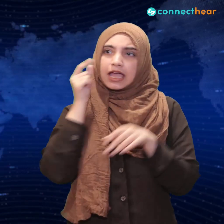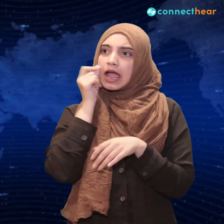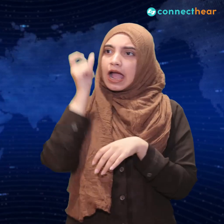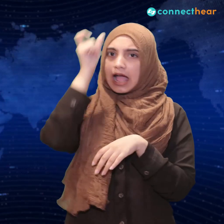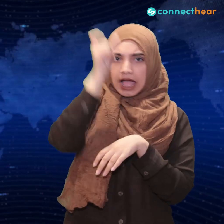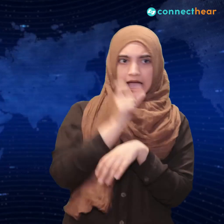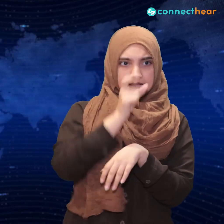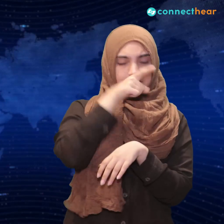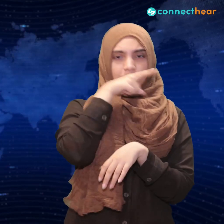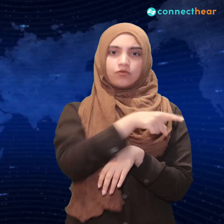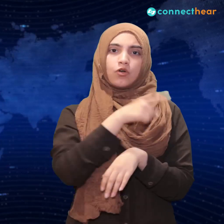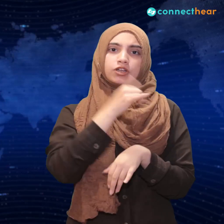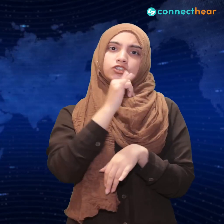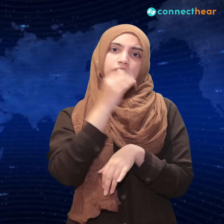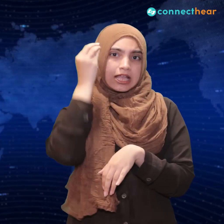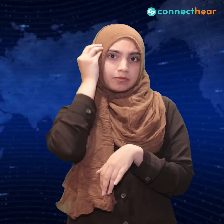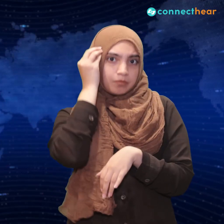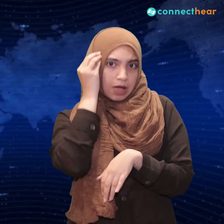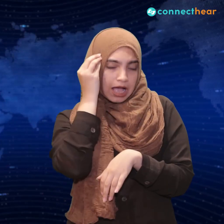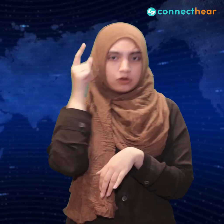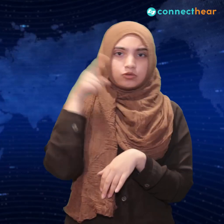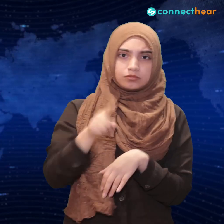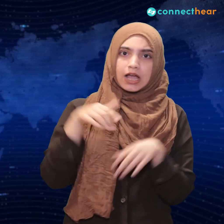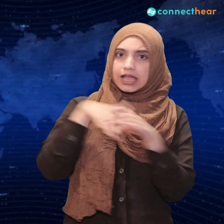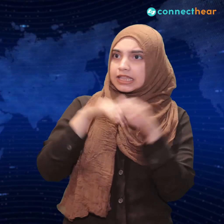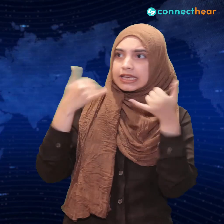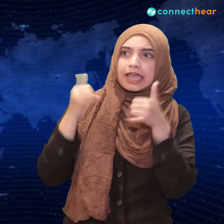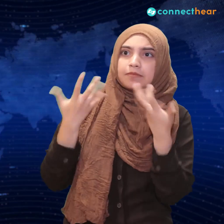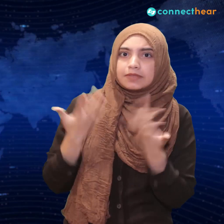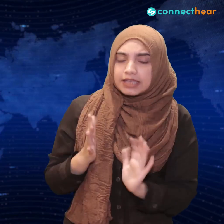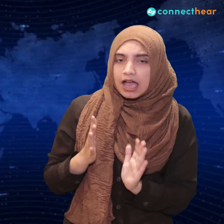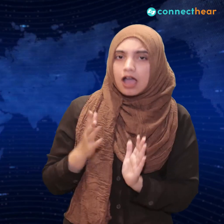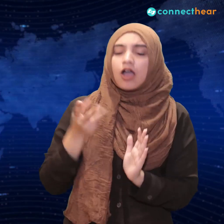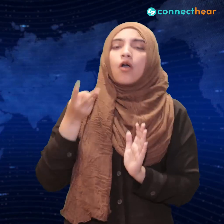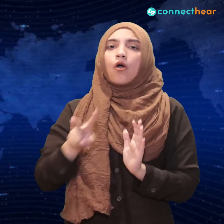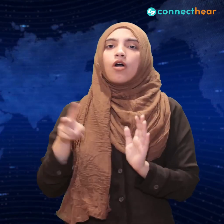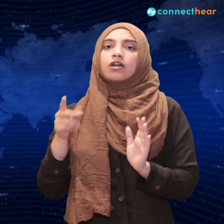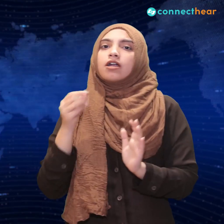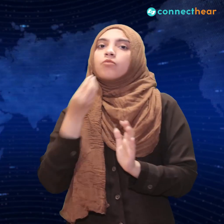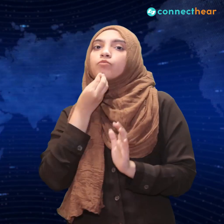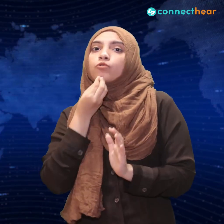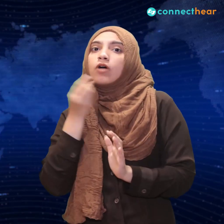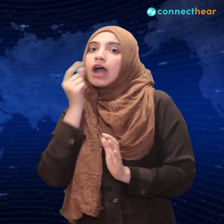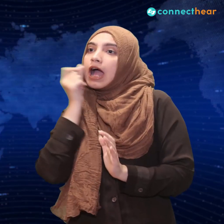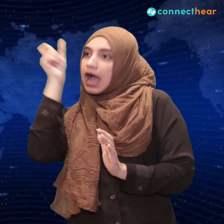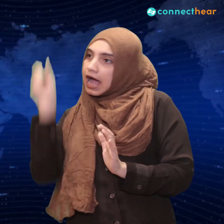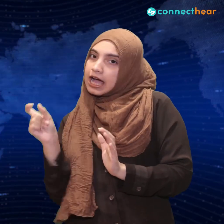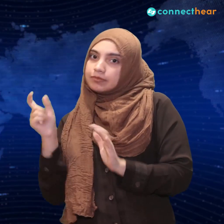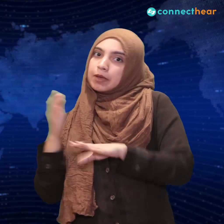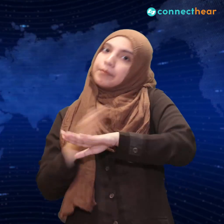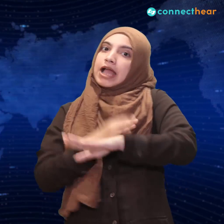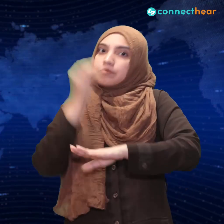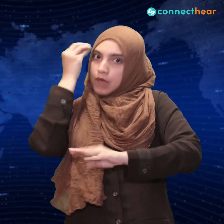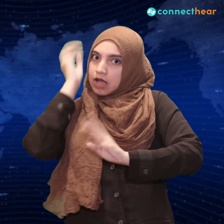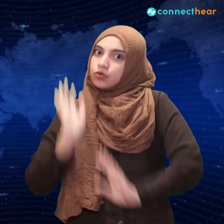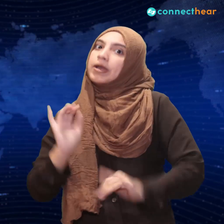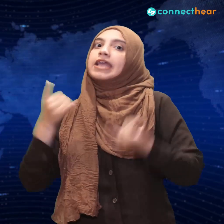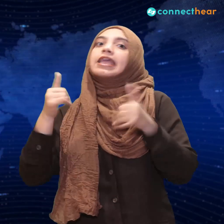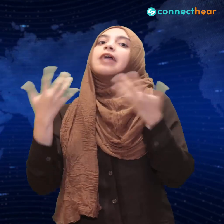lied and that put them in a dangerous position. Being the organizer, the old man who knew what the game was about and because of that,